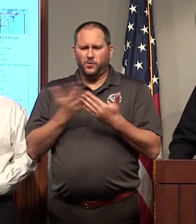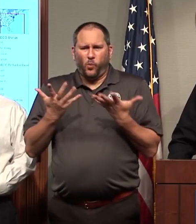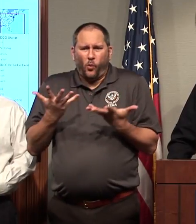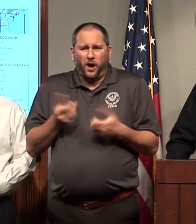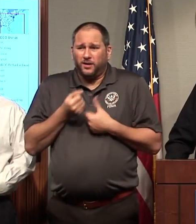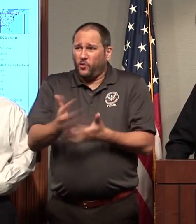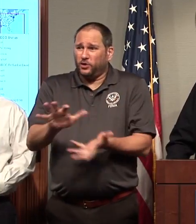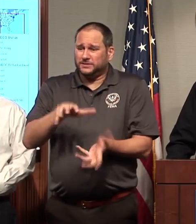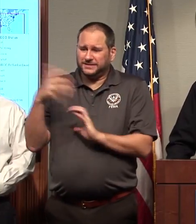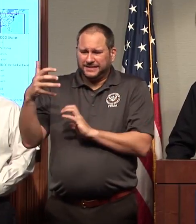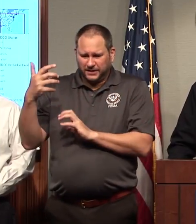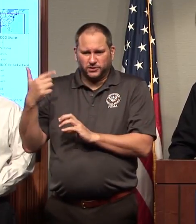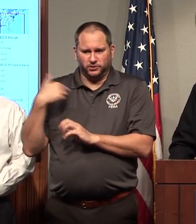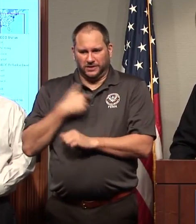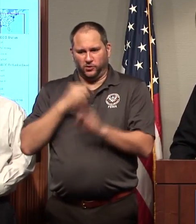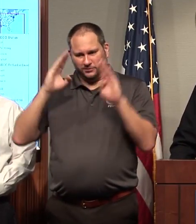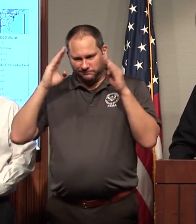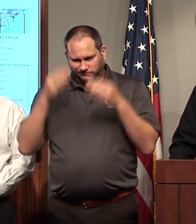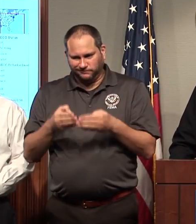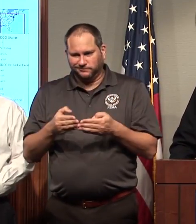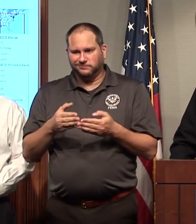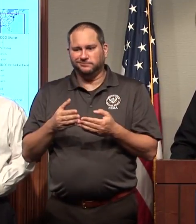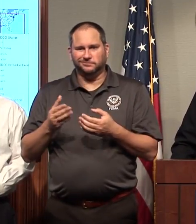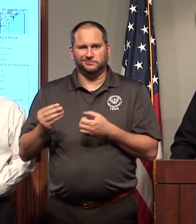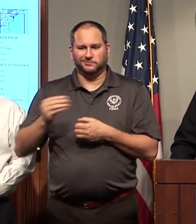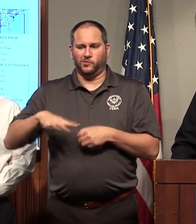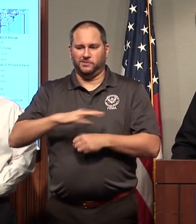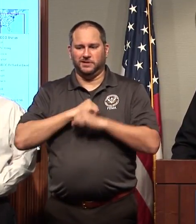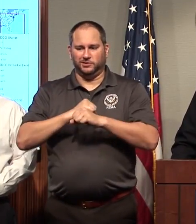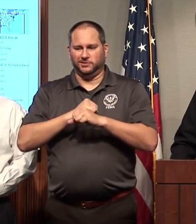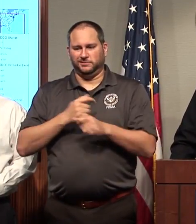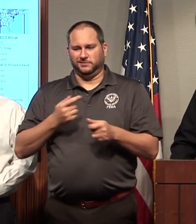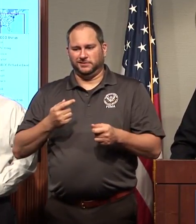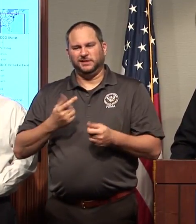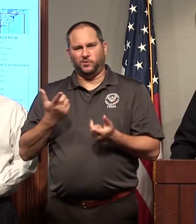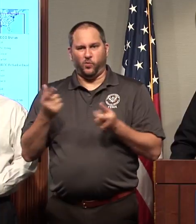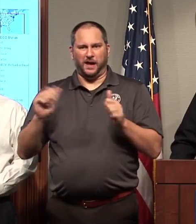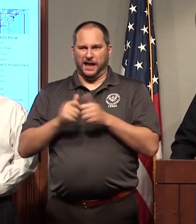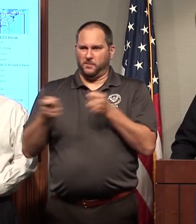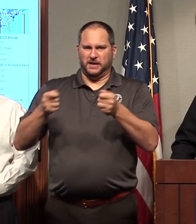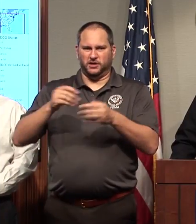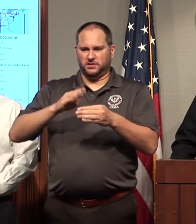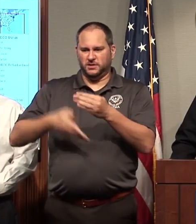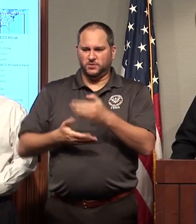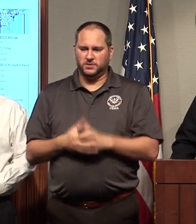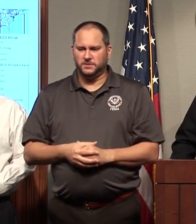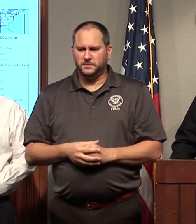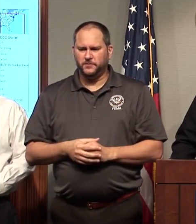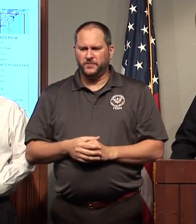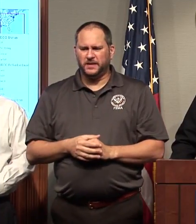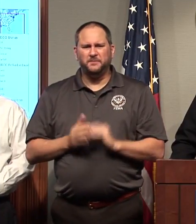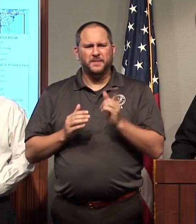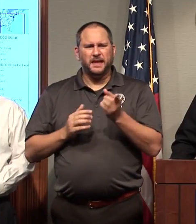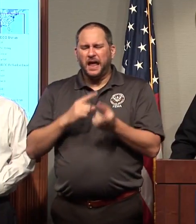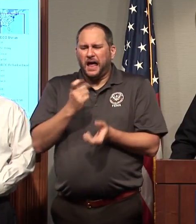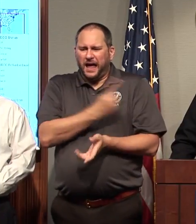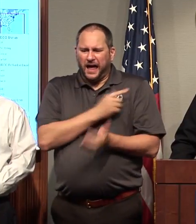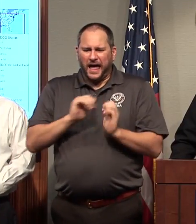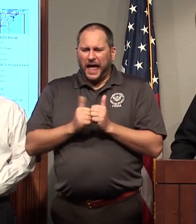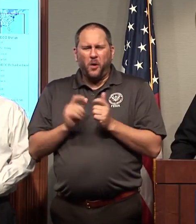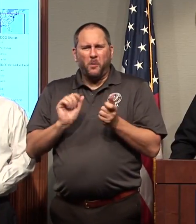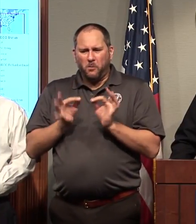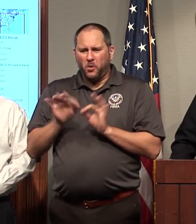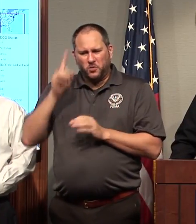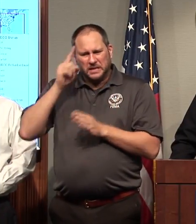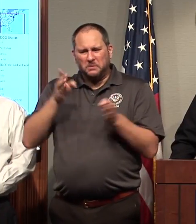you know, within the Department of Homeland Security and FEMA to manage the consequences. How important do you think it is besides preparedness for